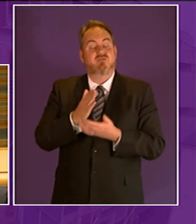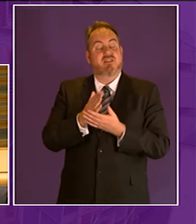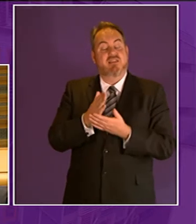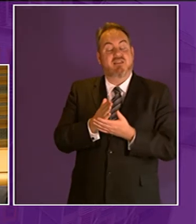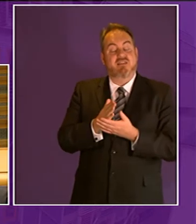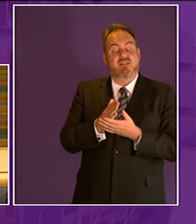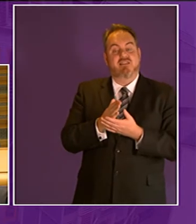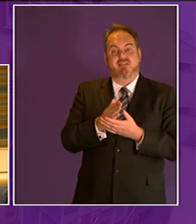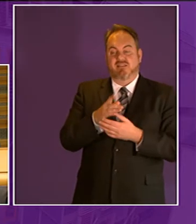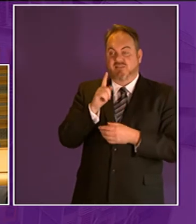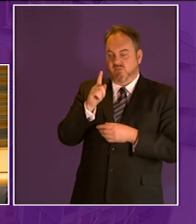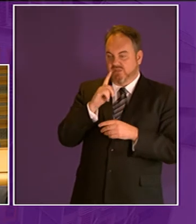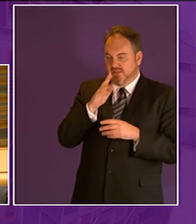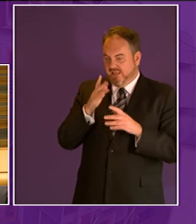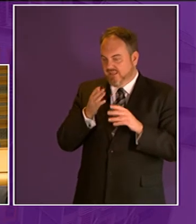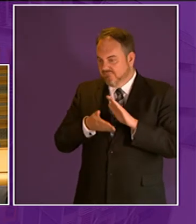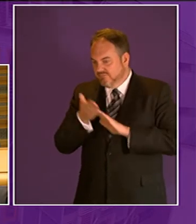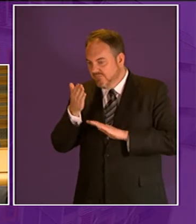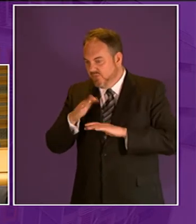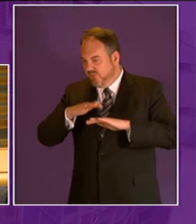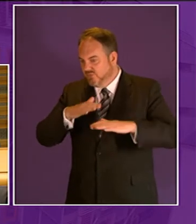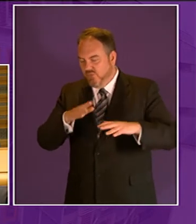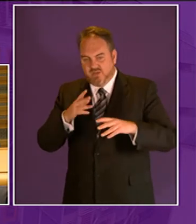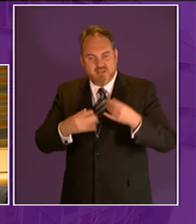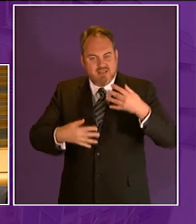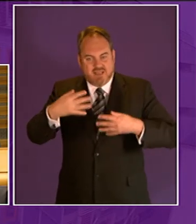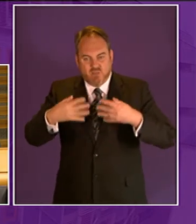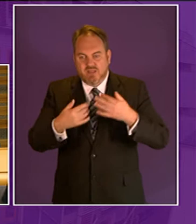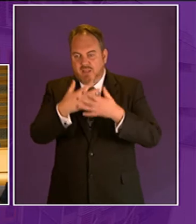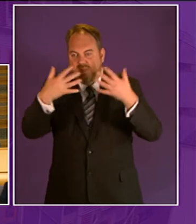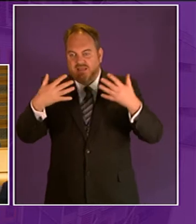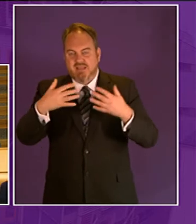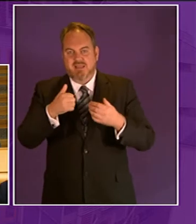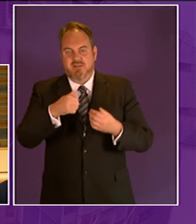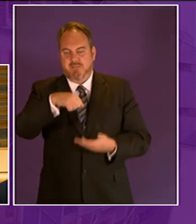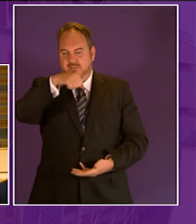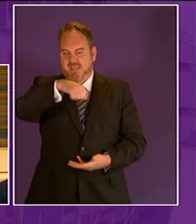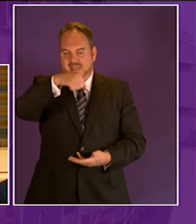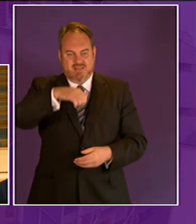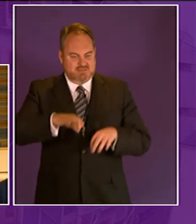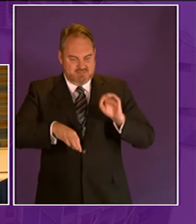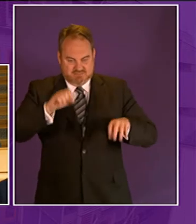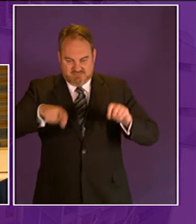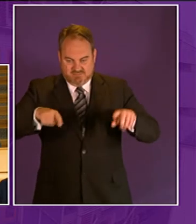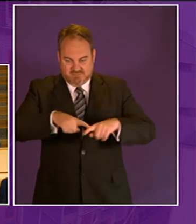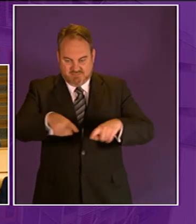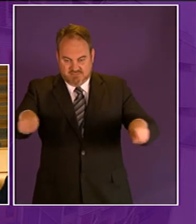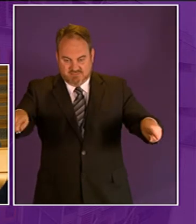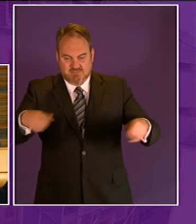shore and counting jellyfish or discarded plastic bags which of course is numeracy we can then go back to the classroom and plot this on the